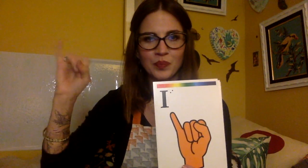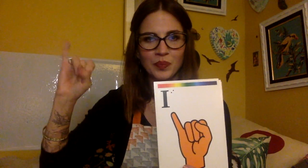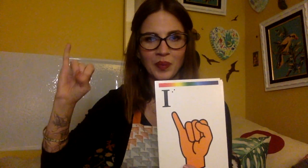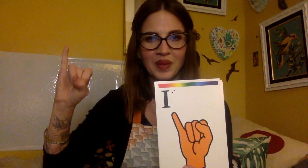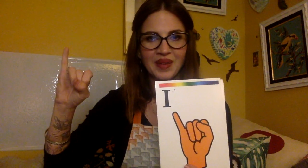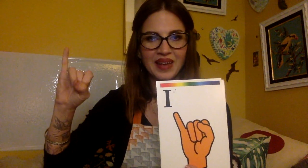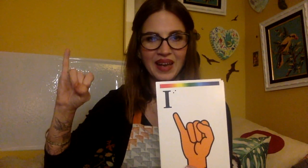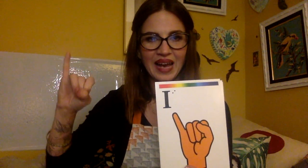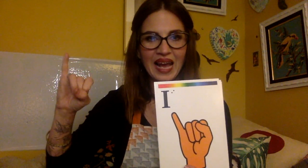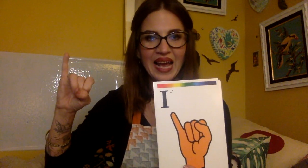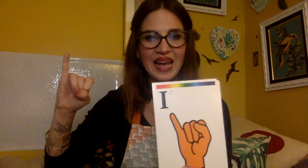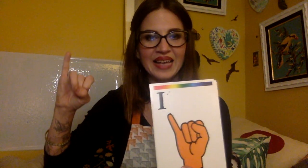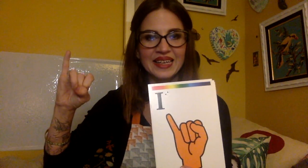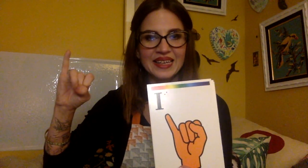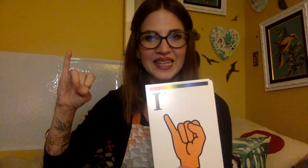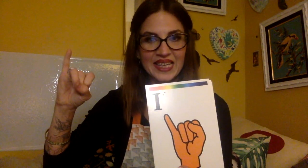I, eh.